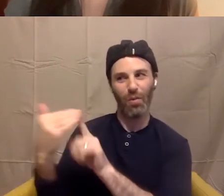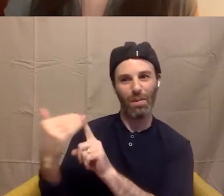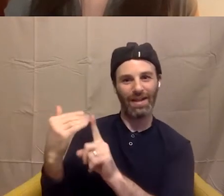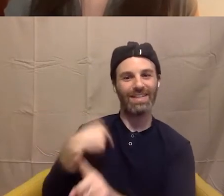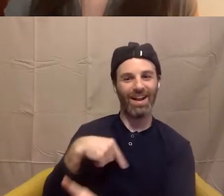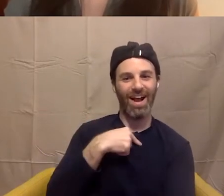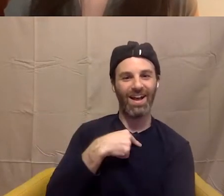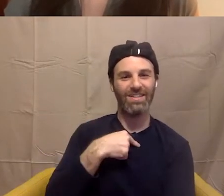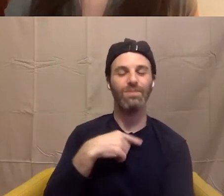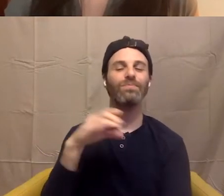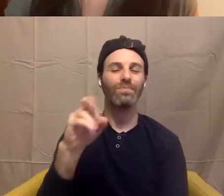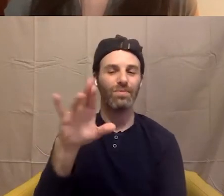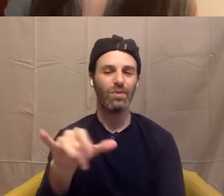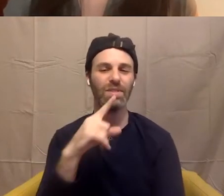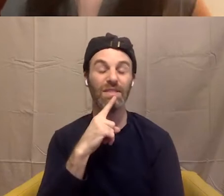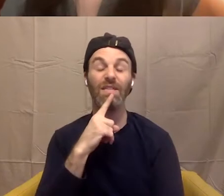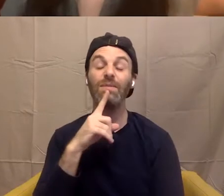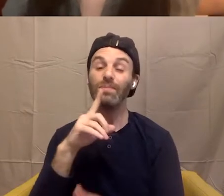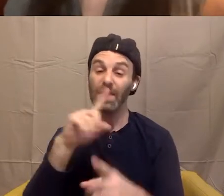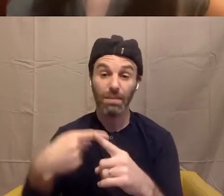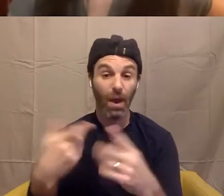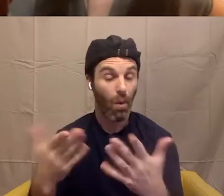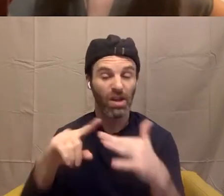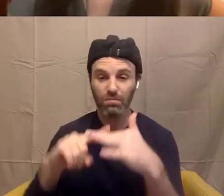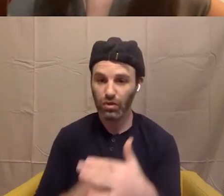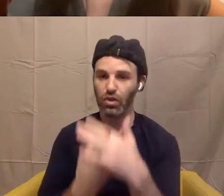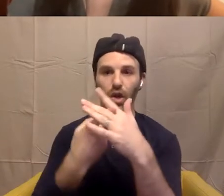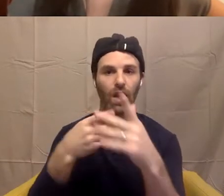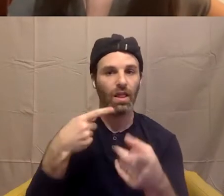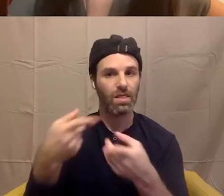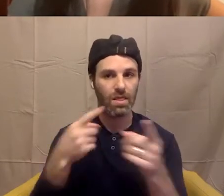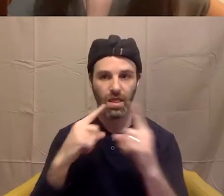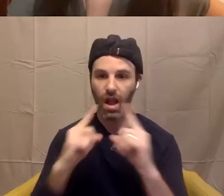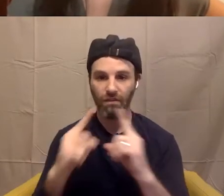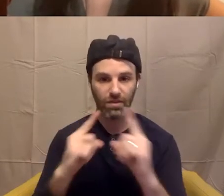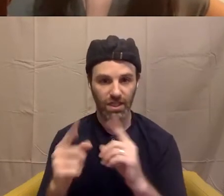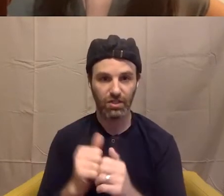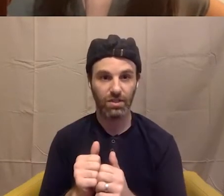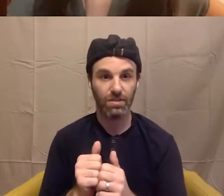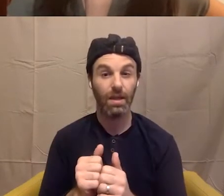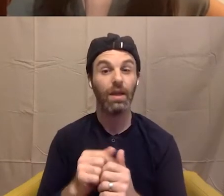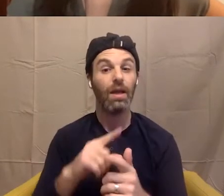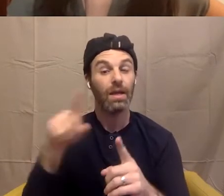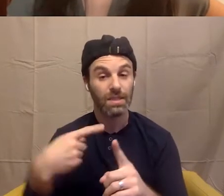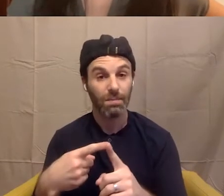starting the conversation, right? So it's about having power and violence be part of a conversation early on,